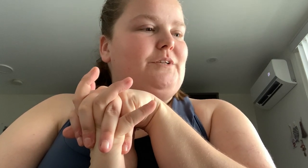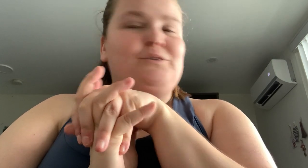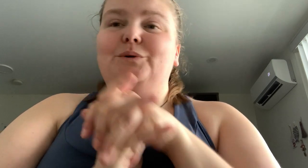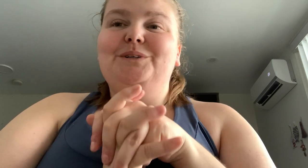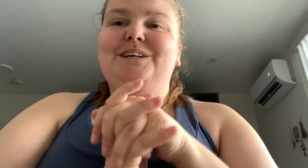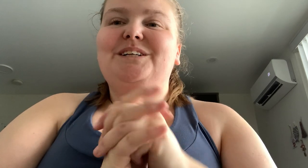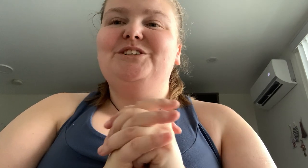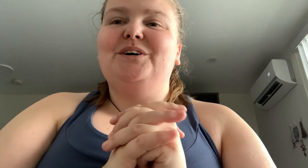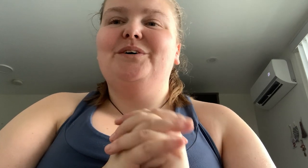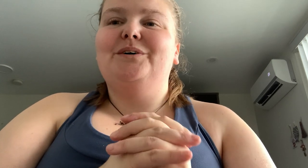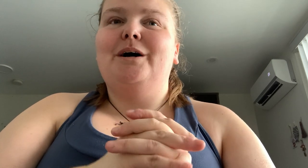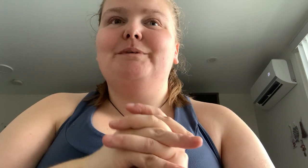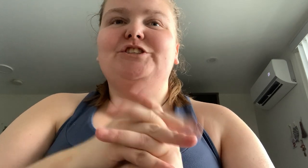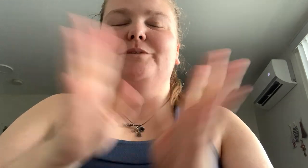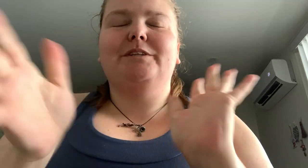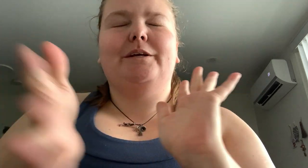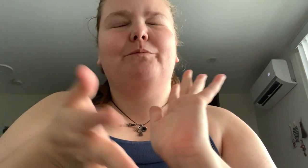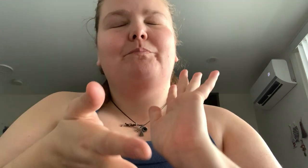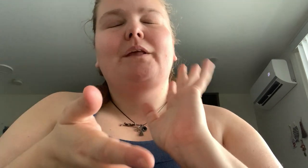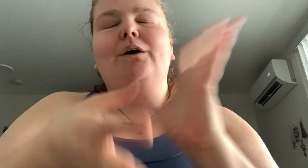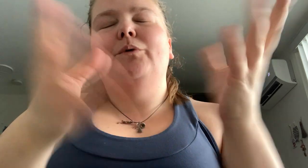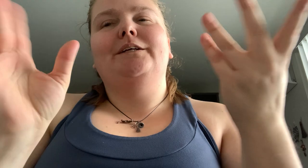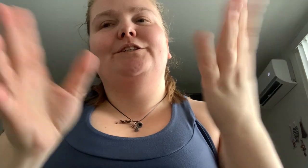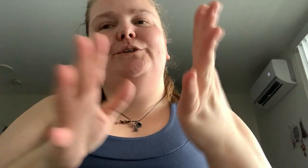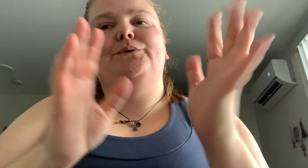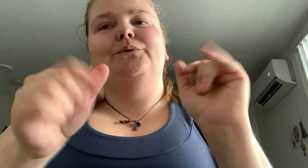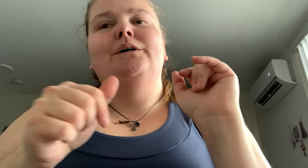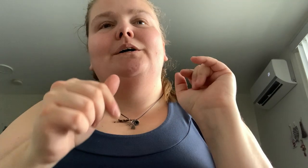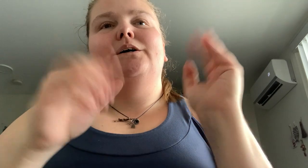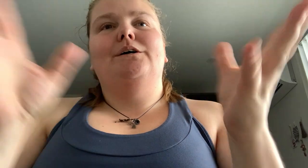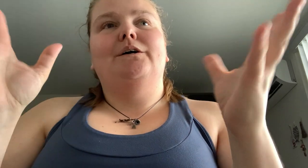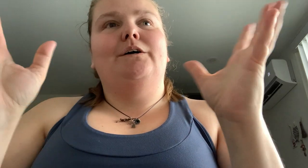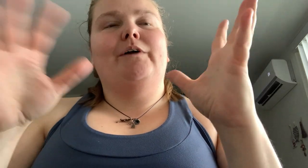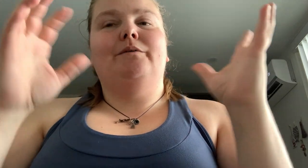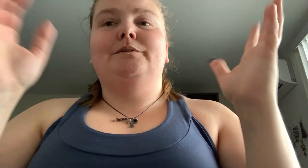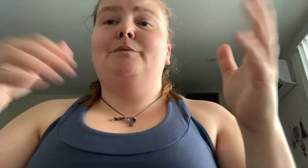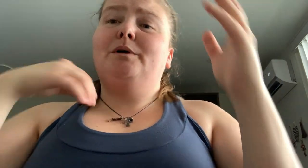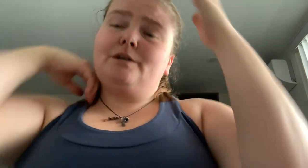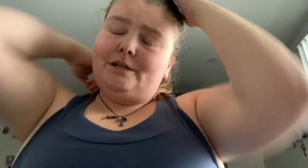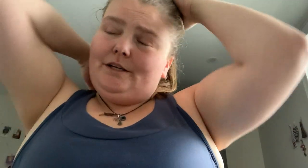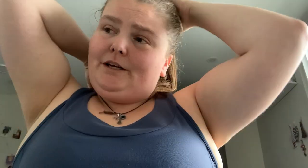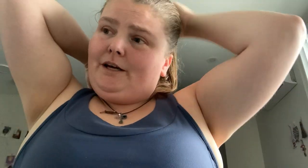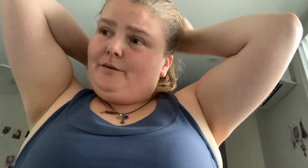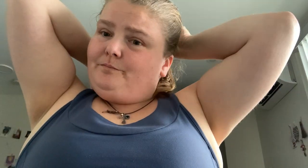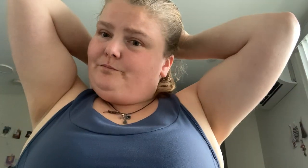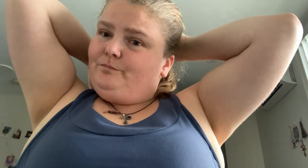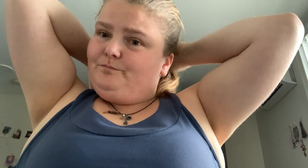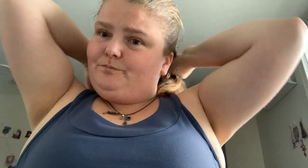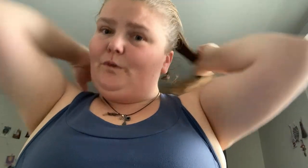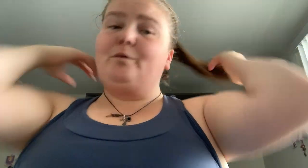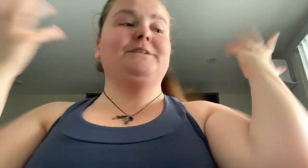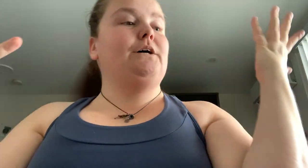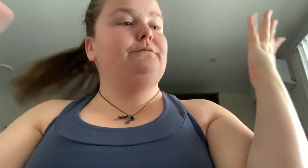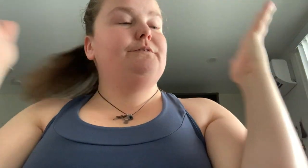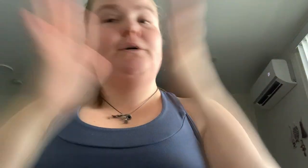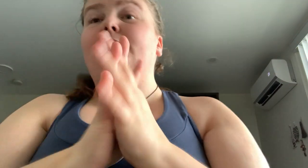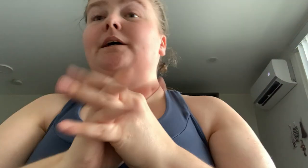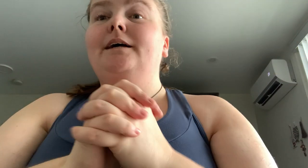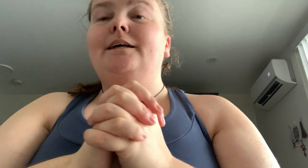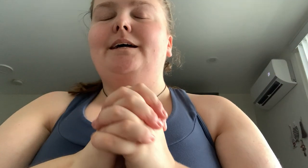it's cool. So, um, it's just something I'm wanting to do around in Malk, um, for myself. So, yeah.